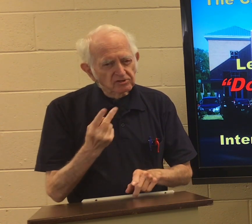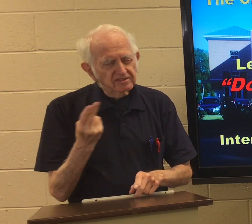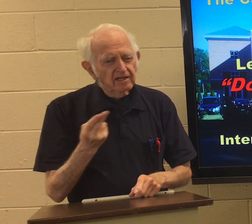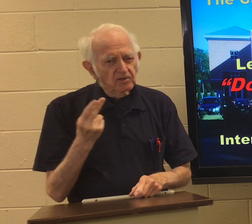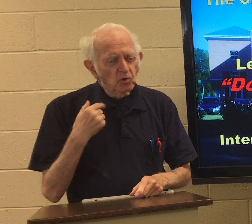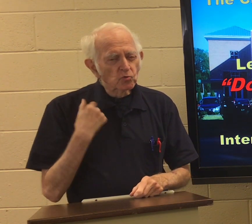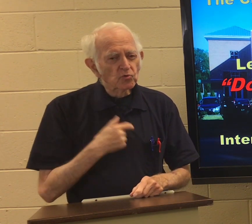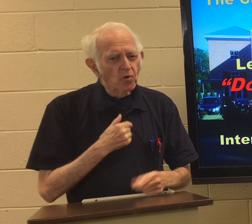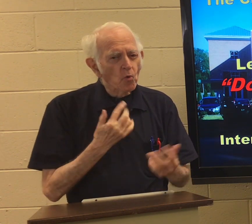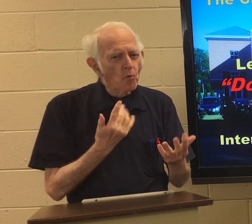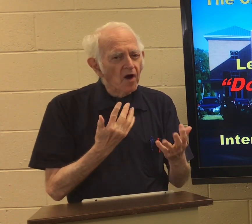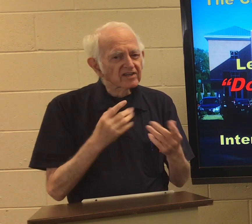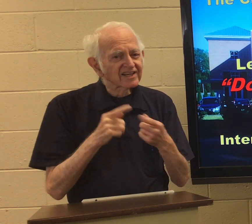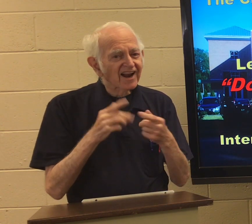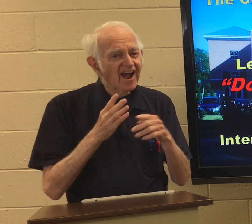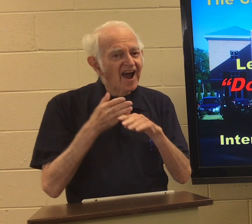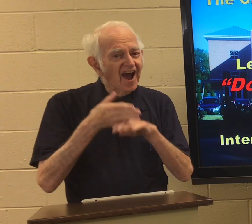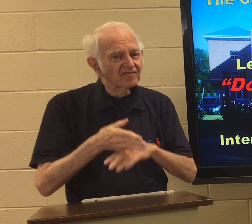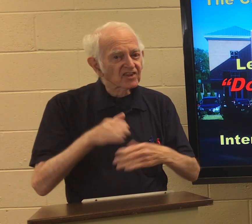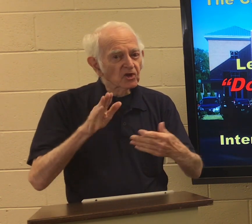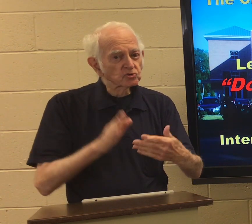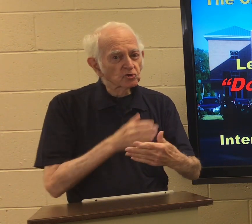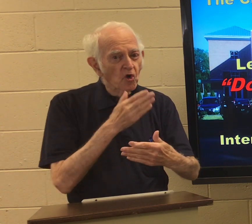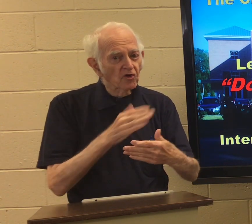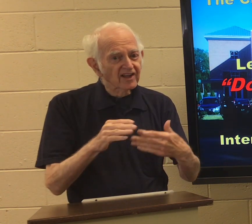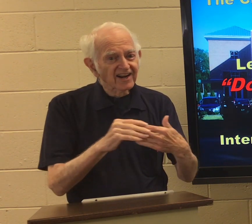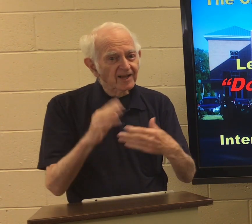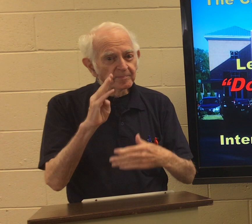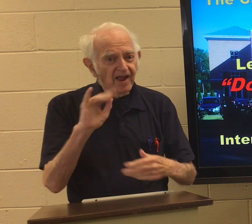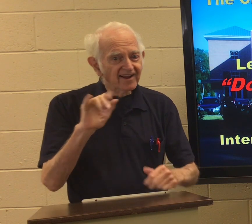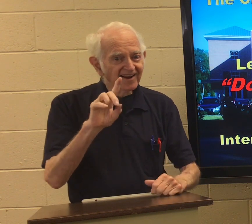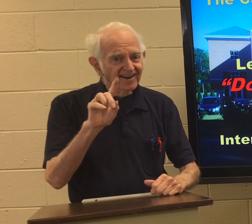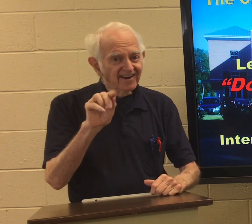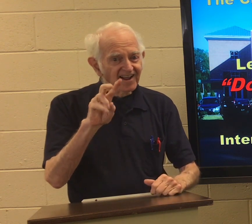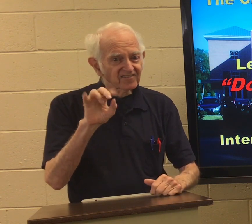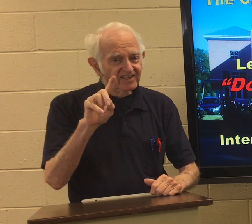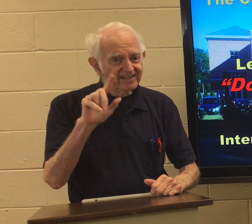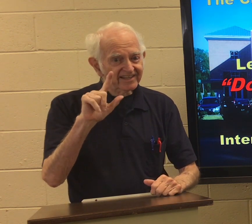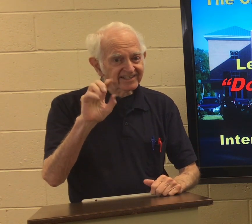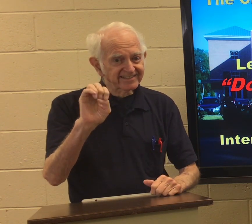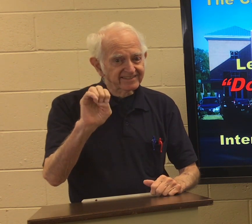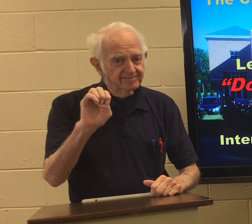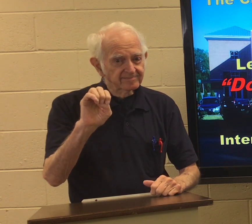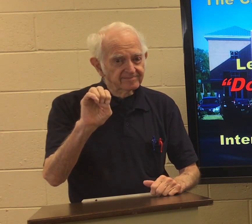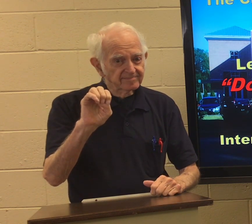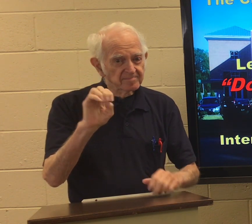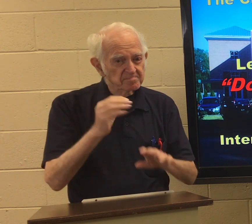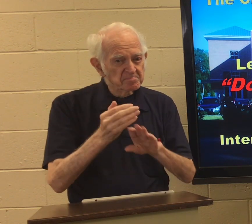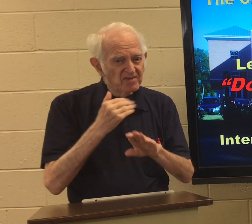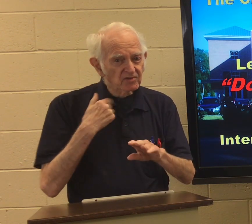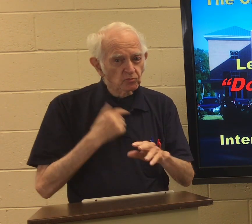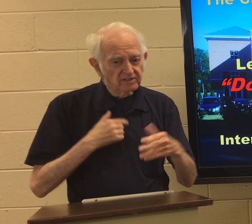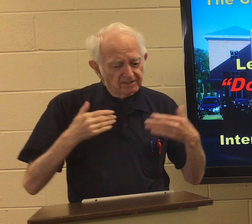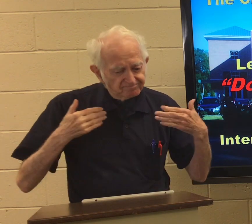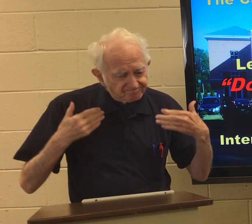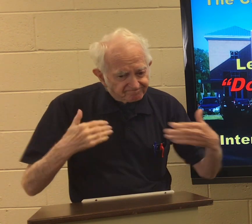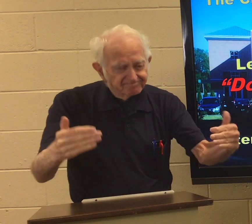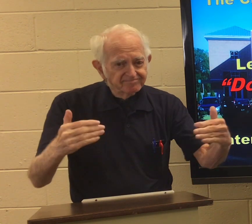As usual, we'll wait until after the song led by David Lee before we go